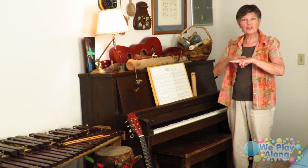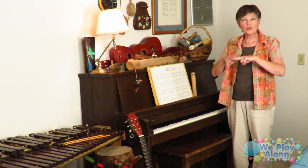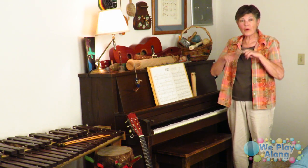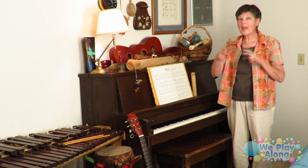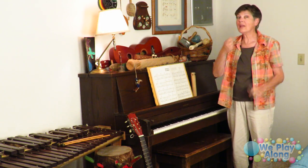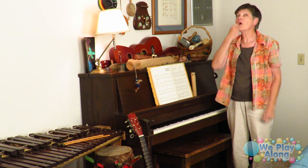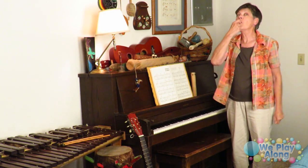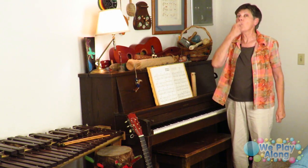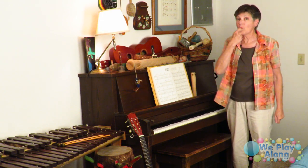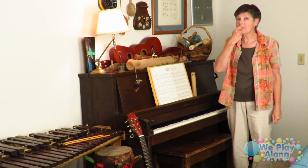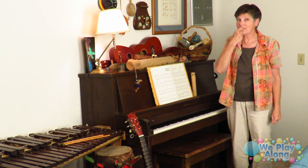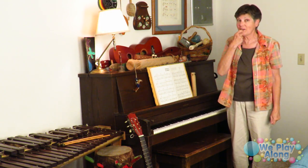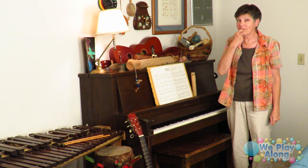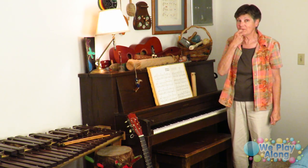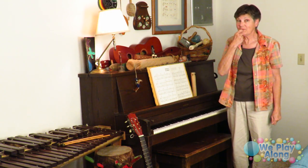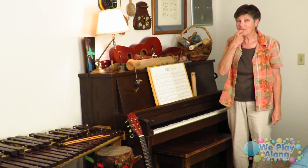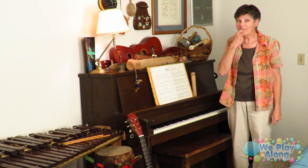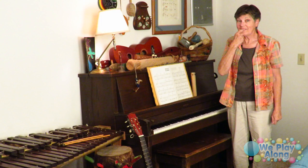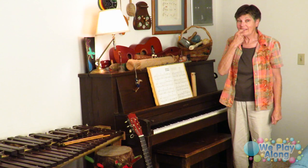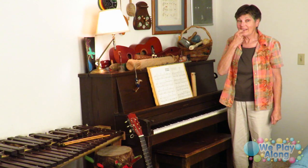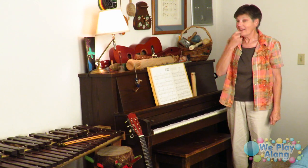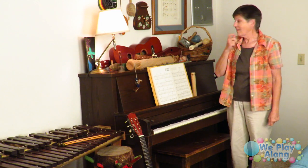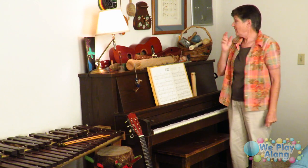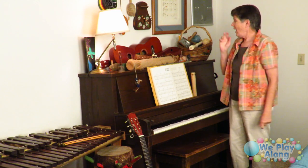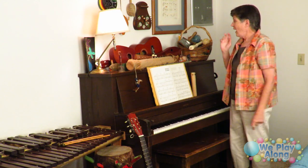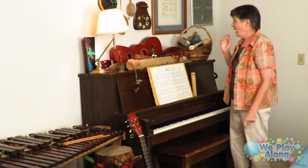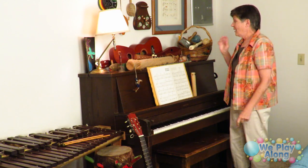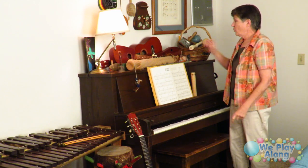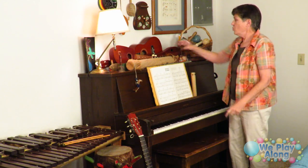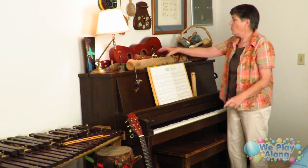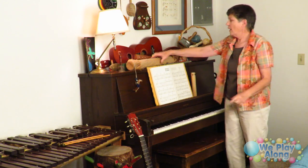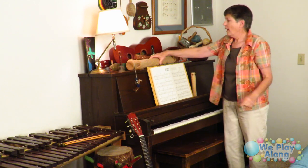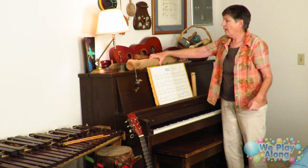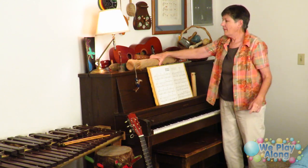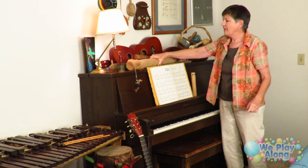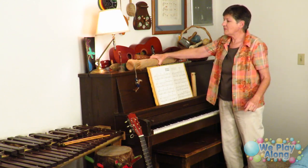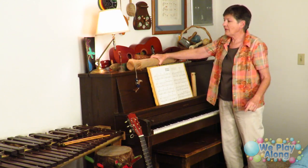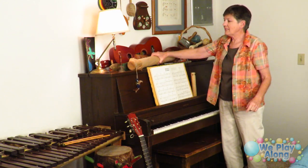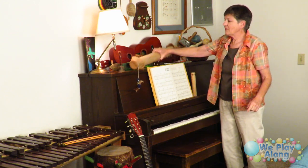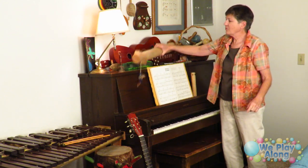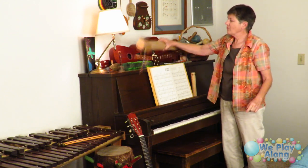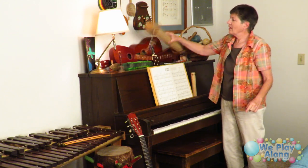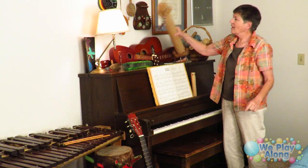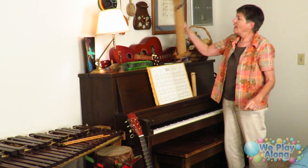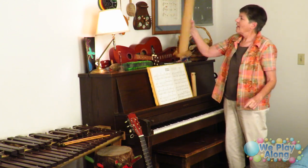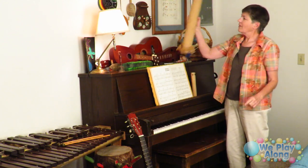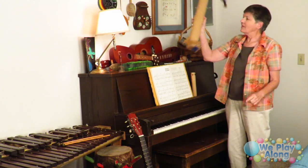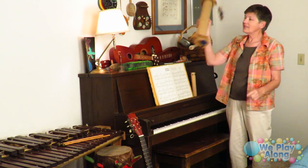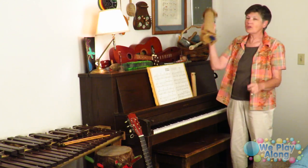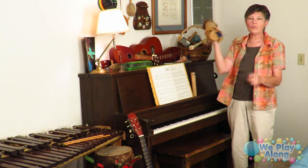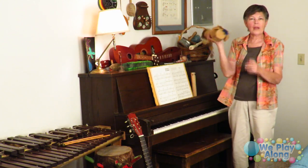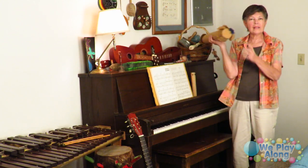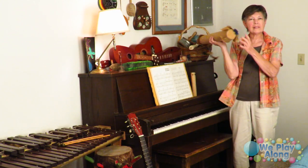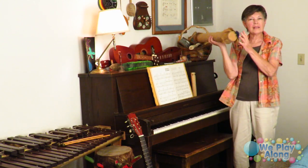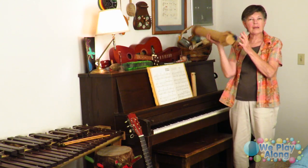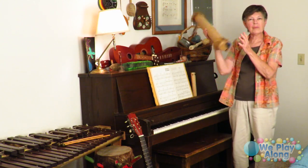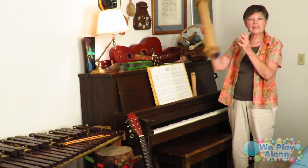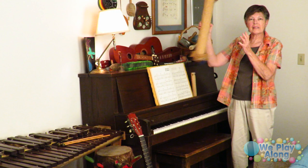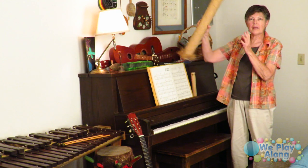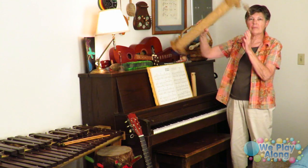a train whistle and ooh and this was this is a rain stick my son